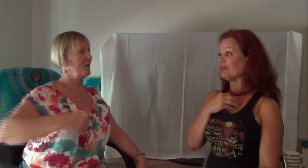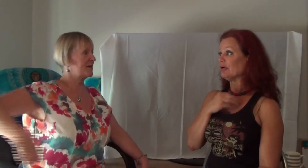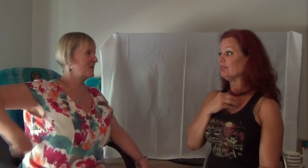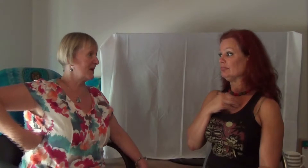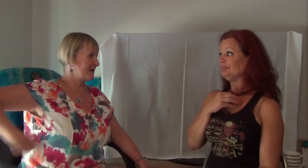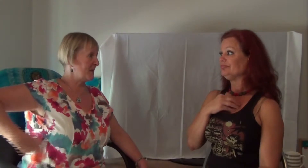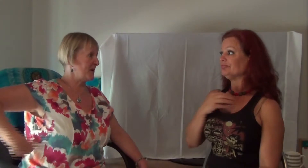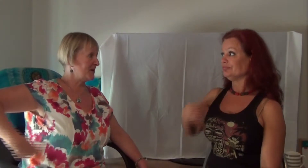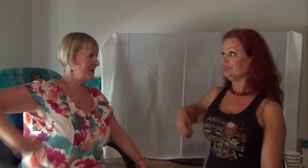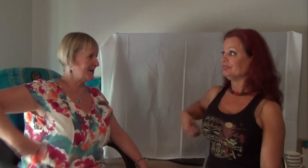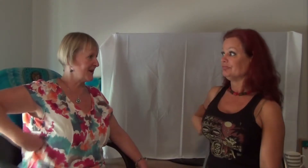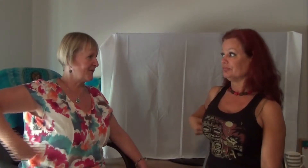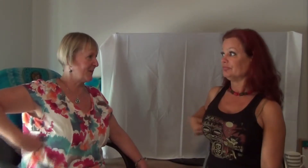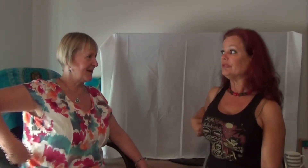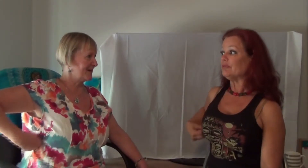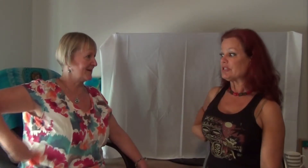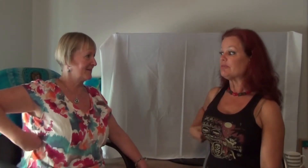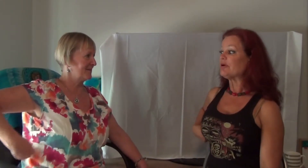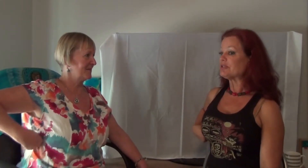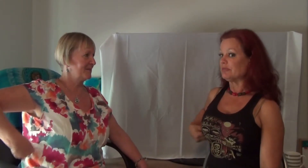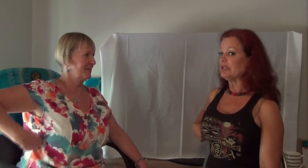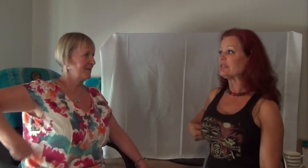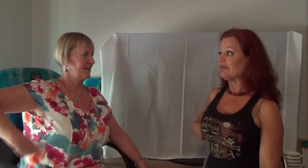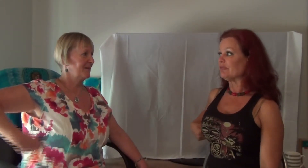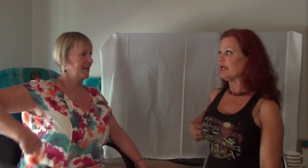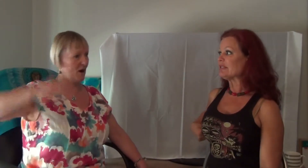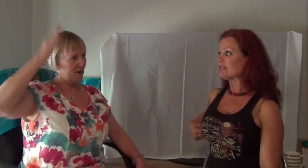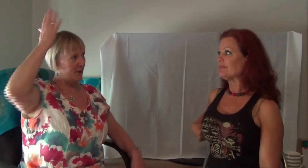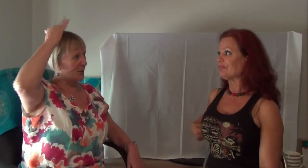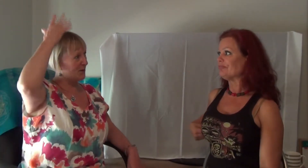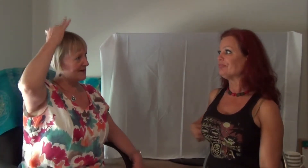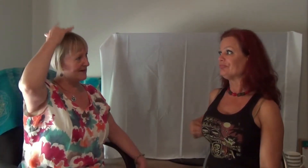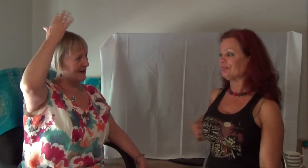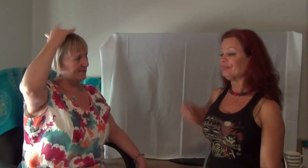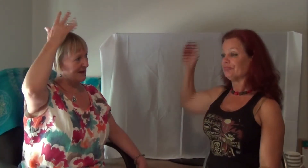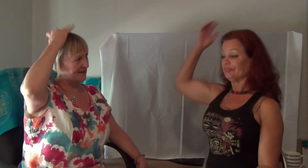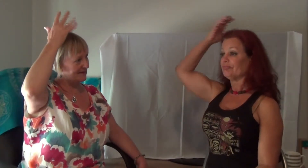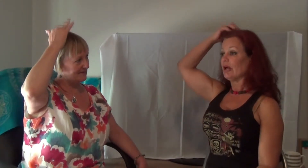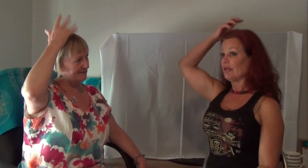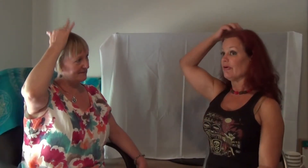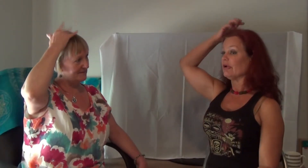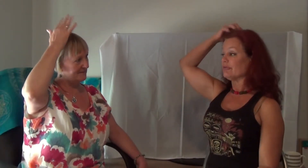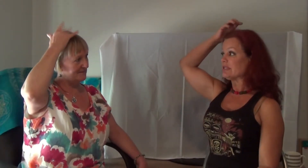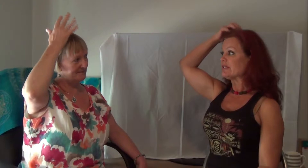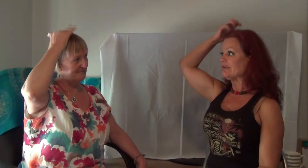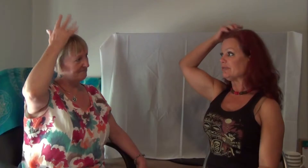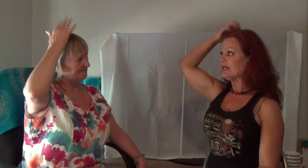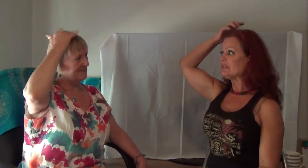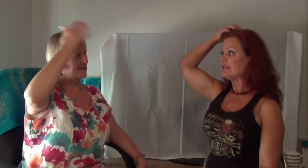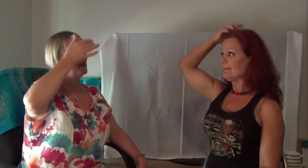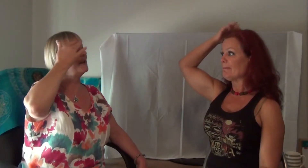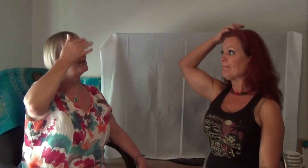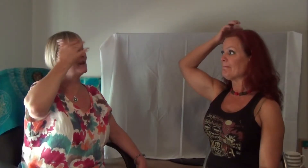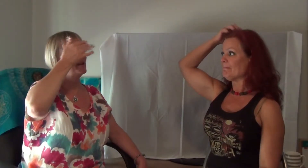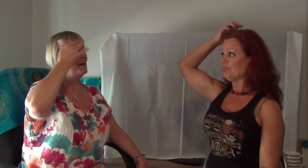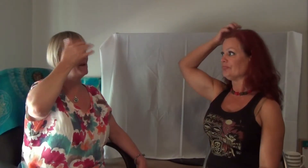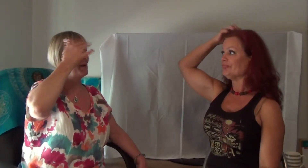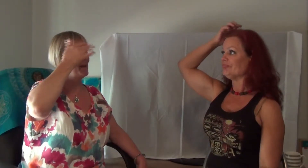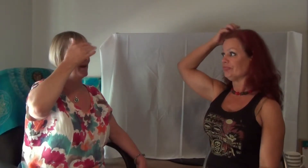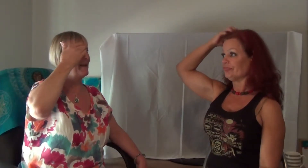It was supposed to be a safe place. I thought it was a safe place. I thought it was a safe place. Until he hit me in the back of